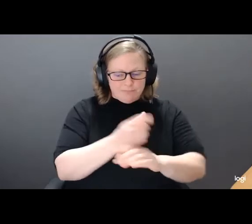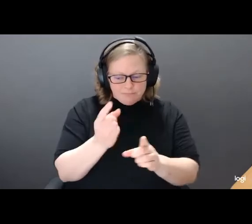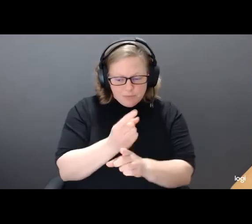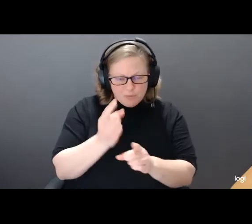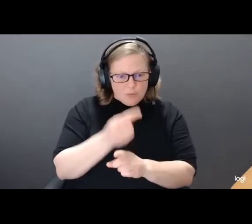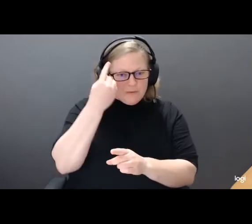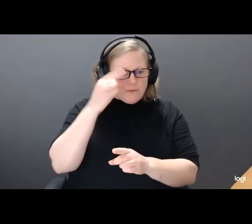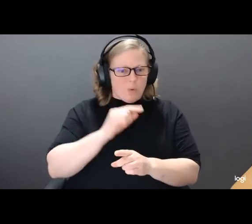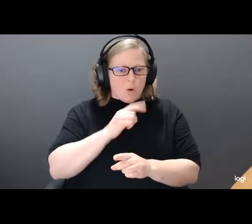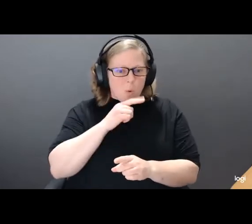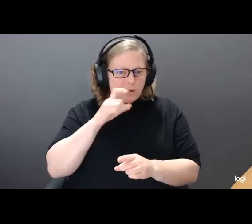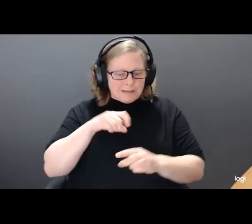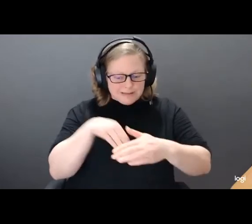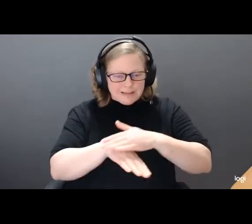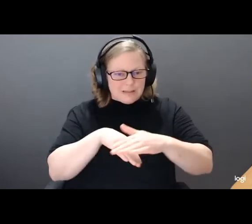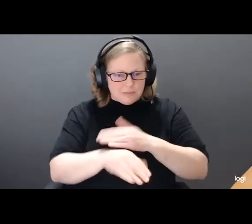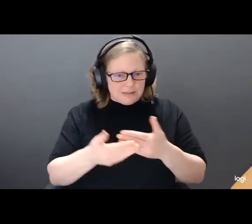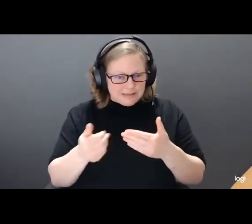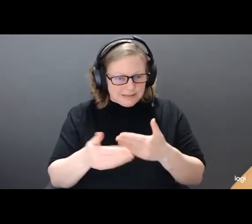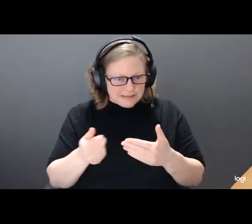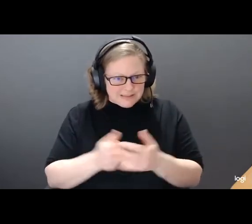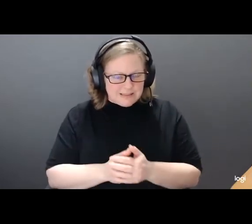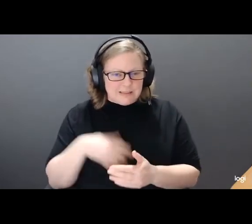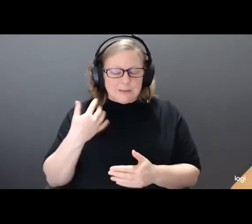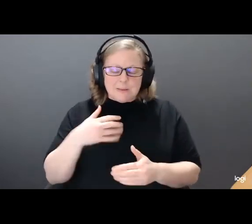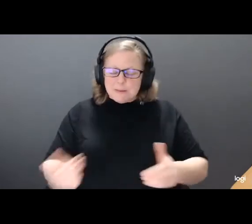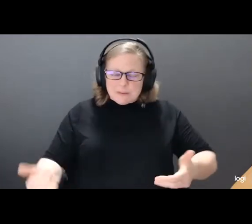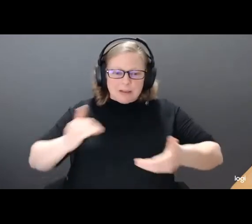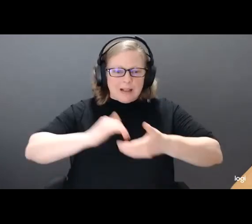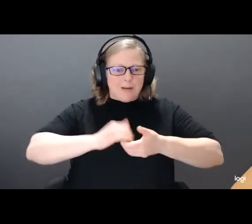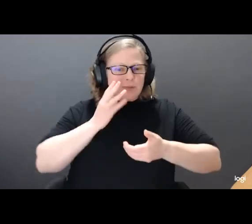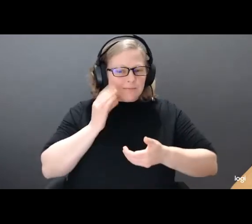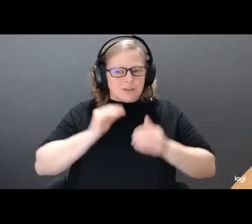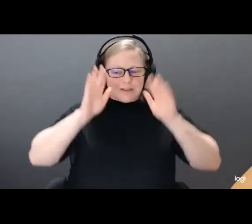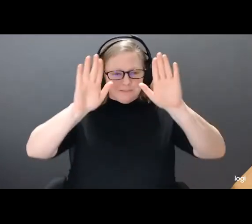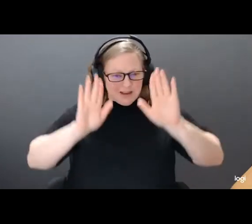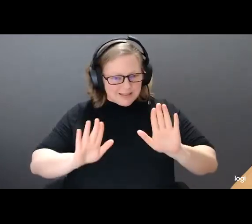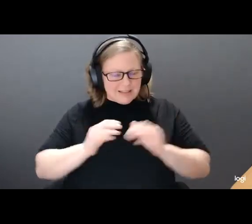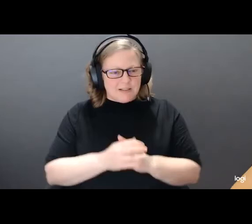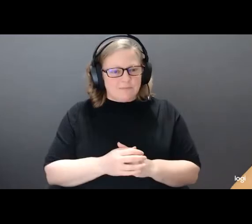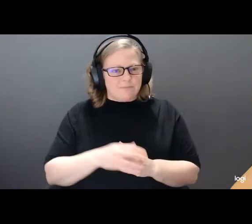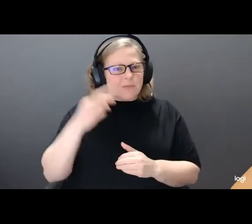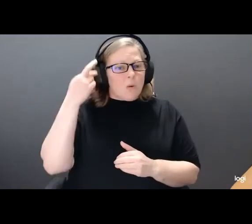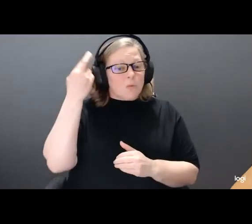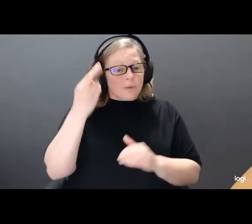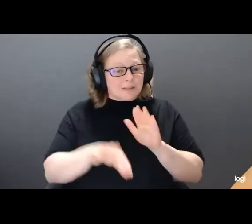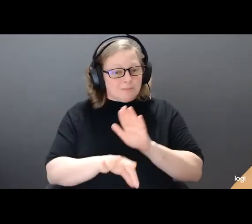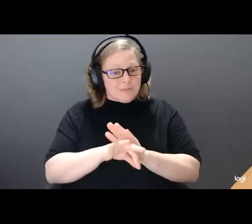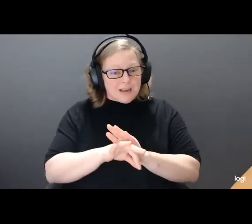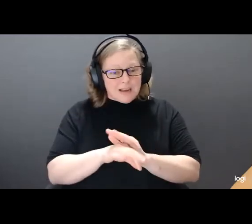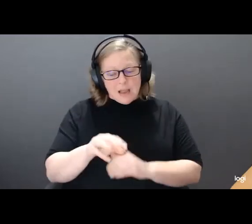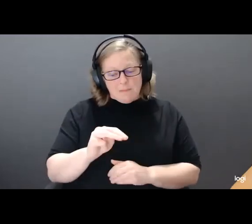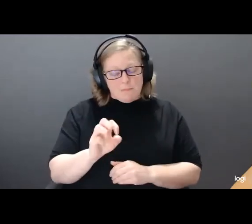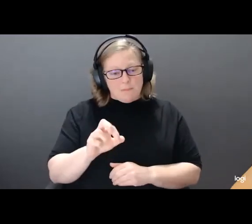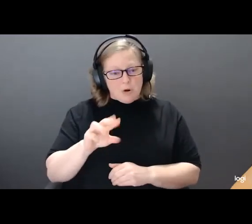and amazing experience. And the reason why I chose the image of a mermaid is it's